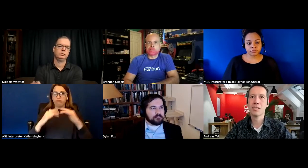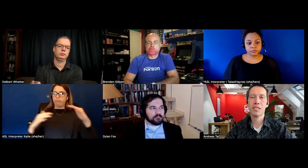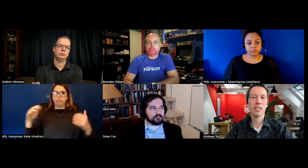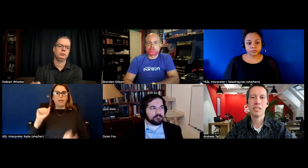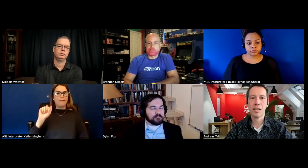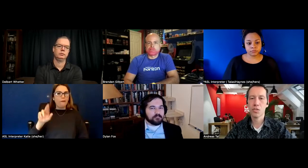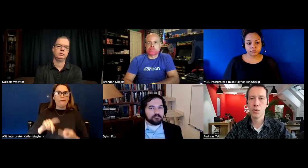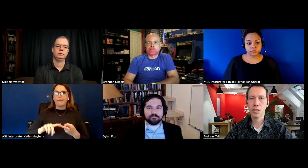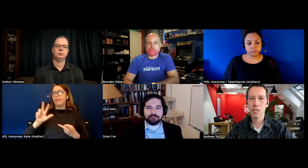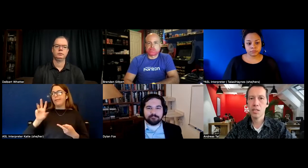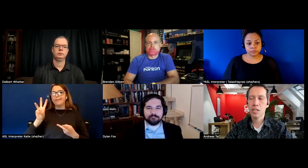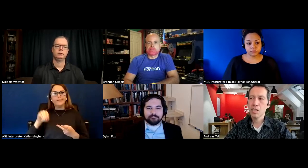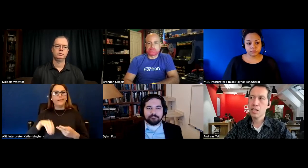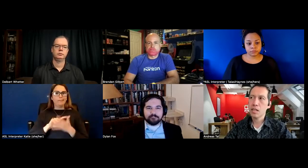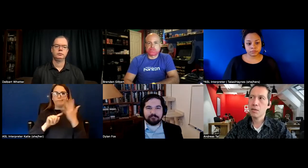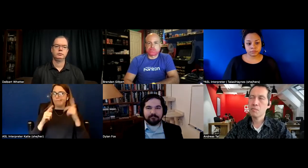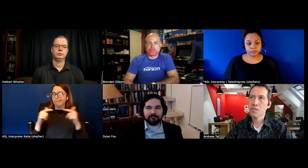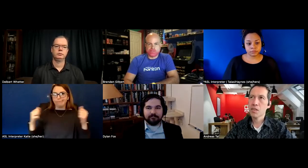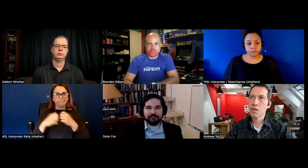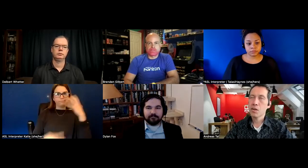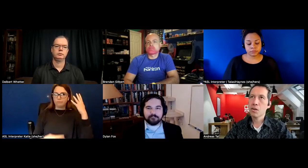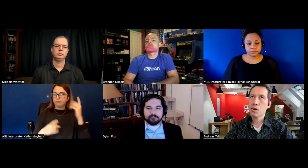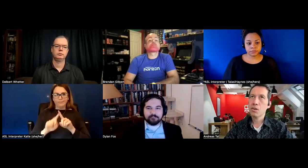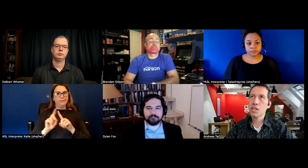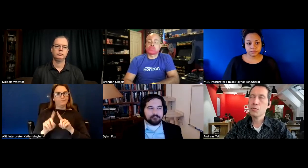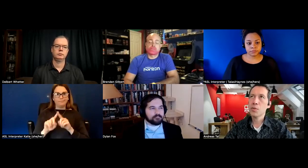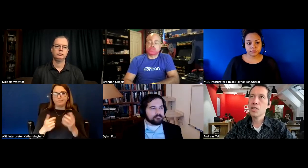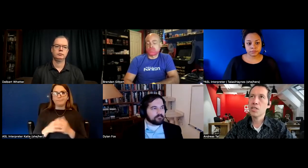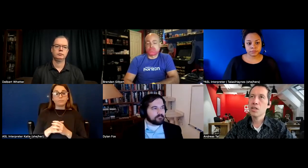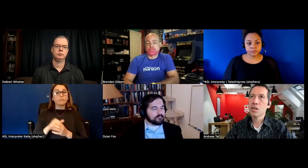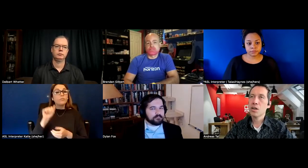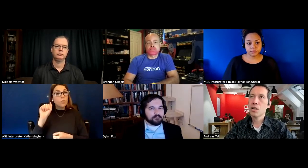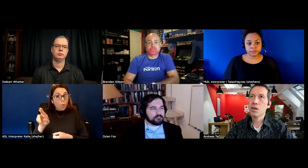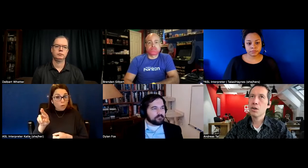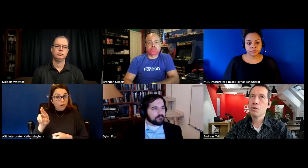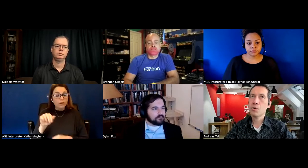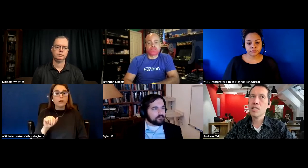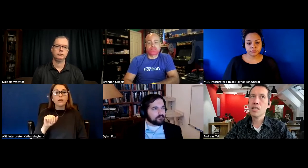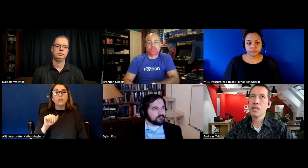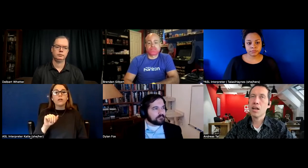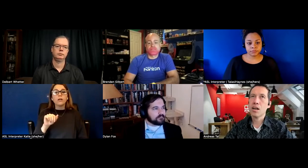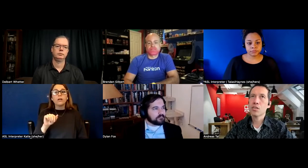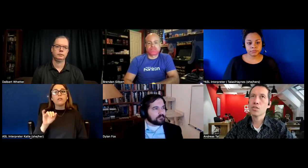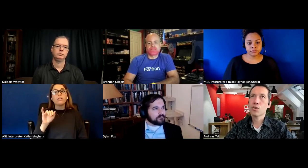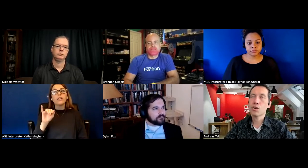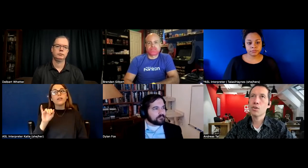and and so on um or if we uh already uh look